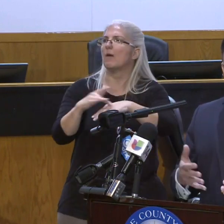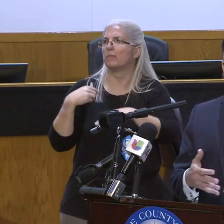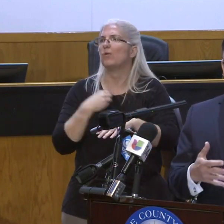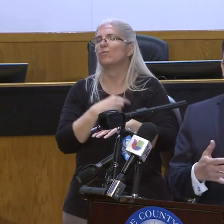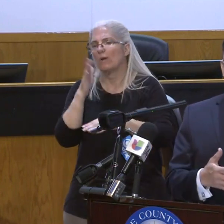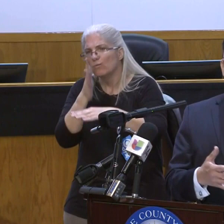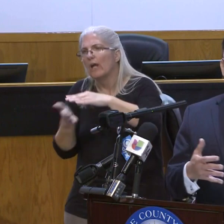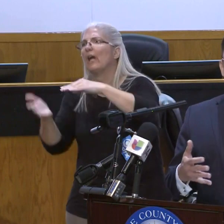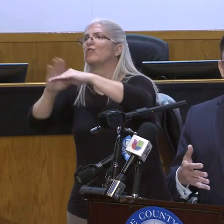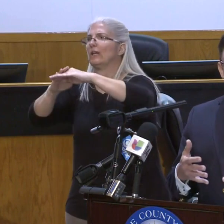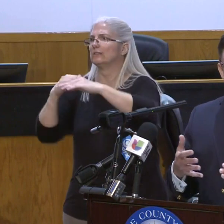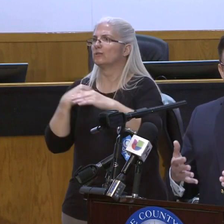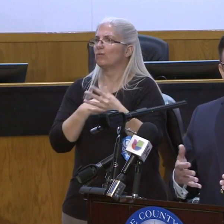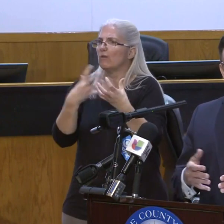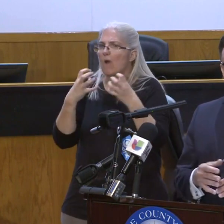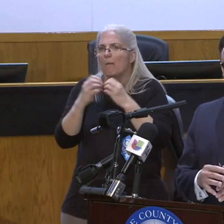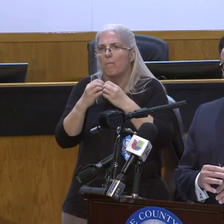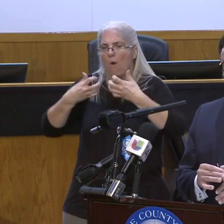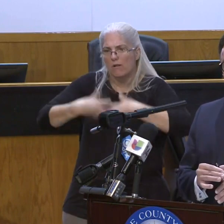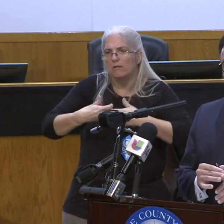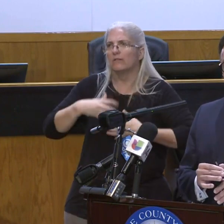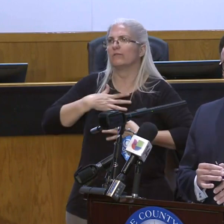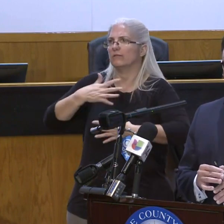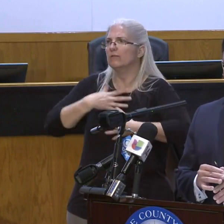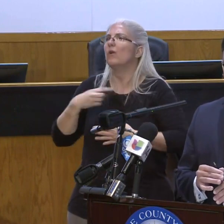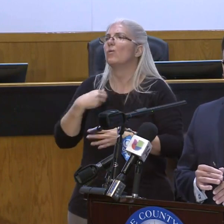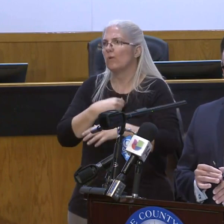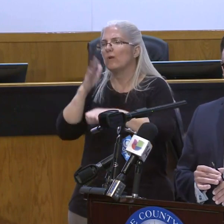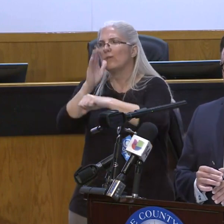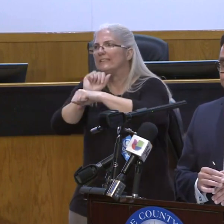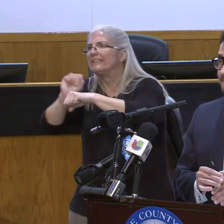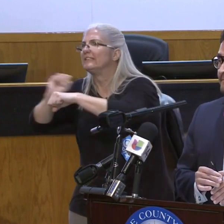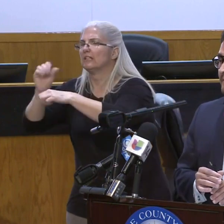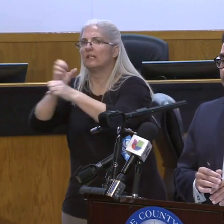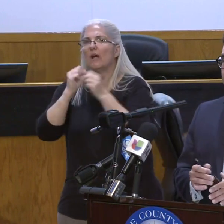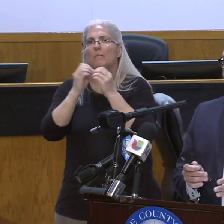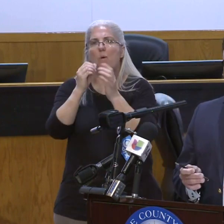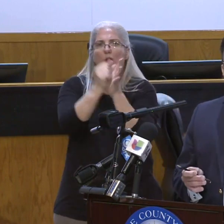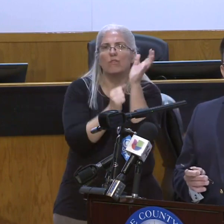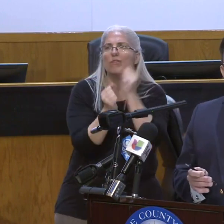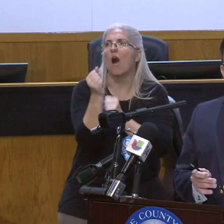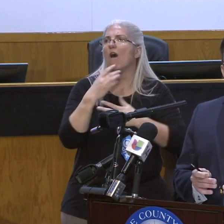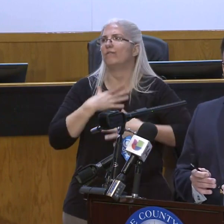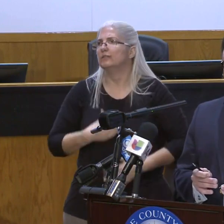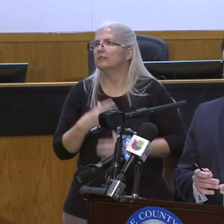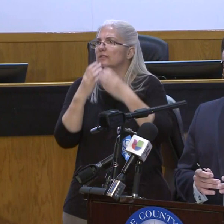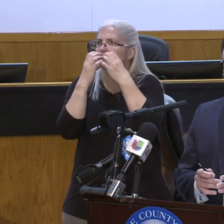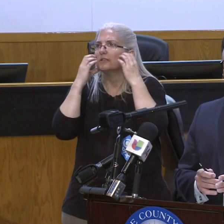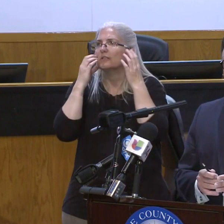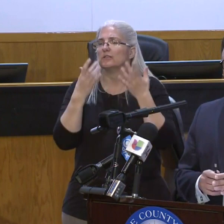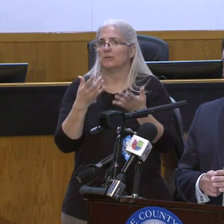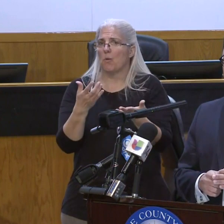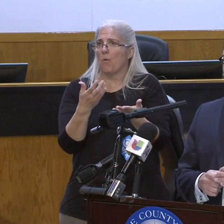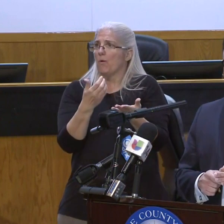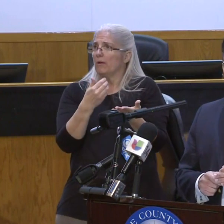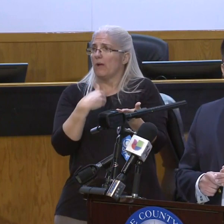ventilators and the personal protection equipment that has been discussed. Any other question?